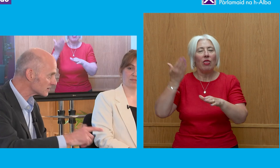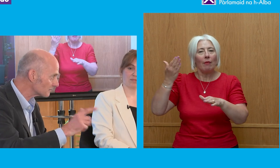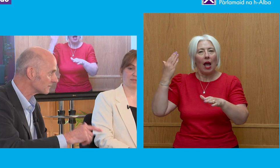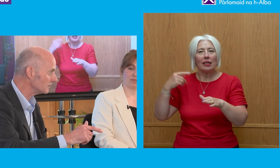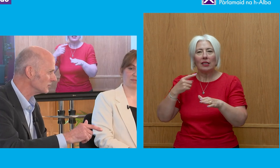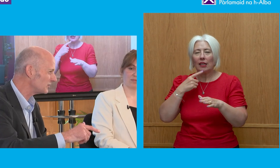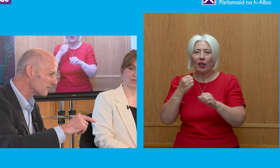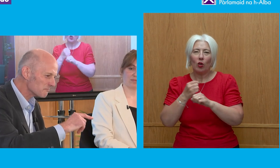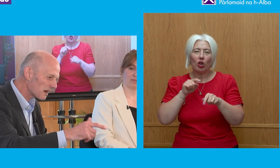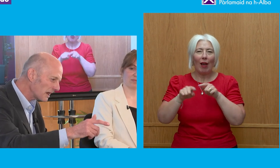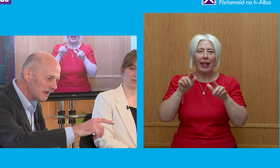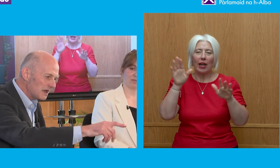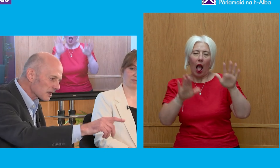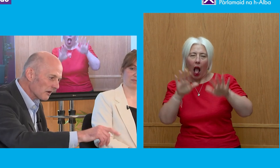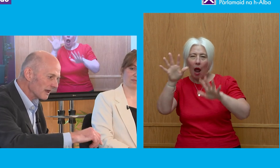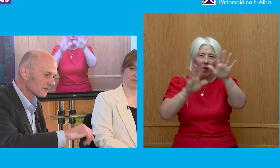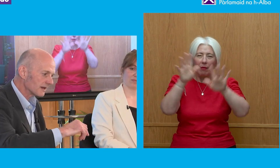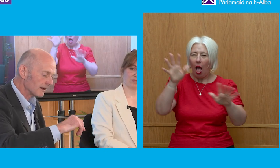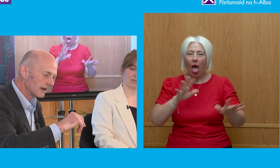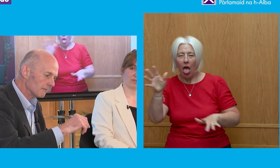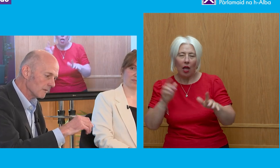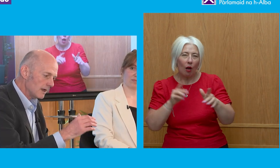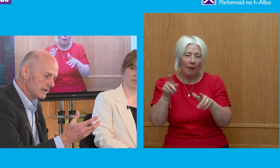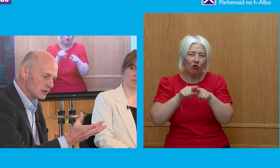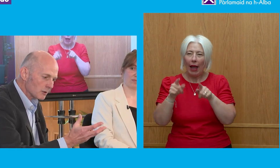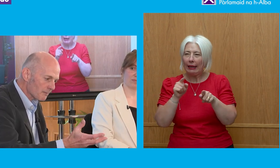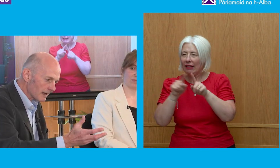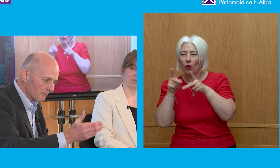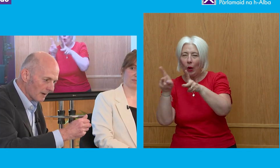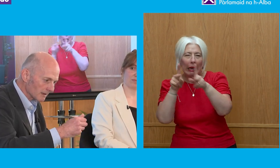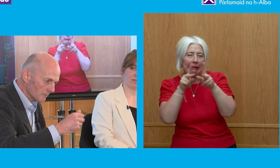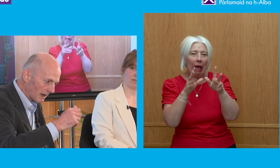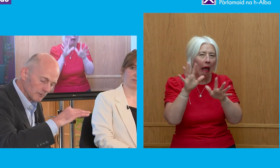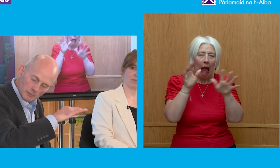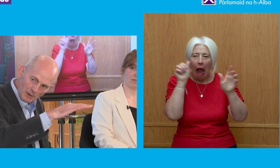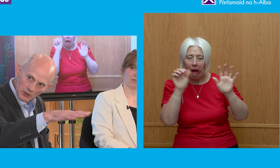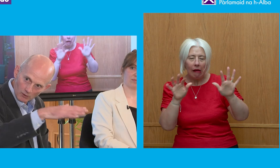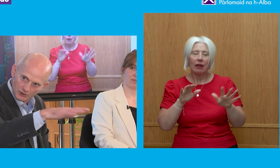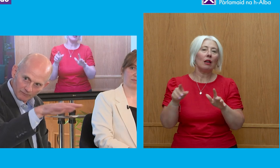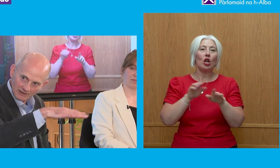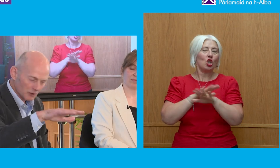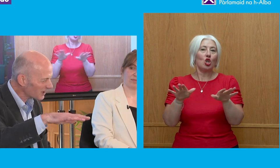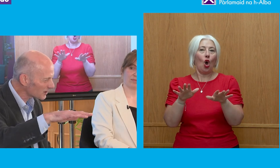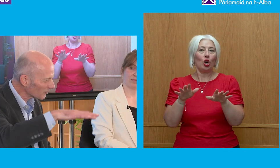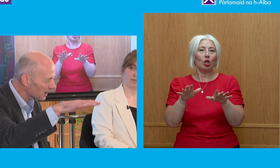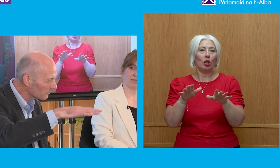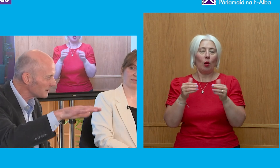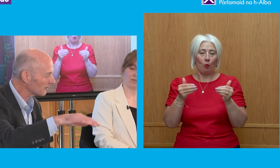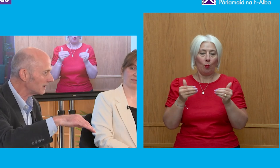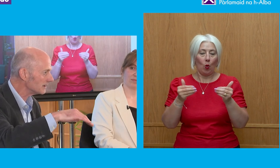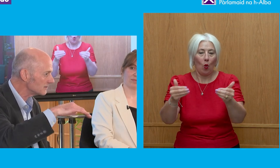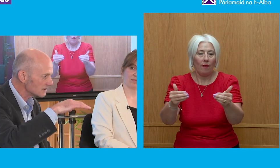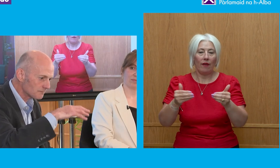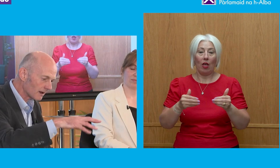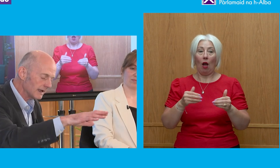it's a sort of a subterfuge. You do it by going after, you do it by not shifting the thresholds, you hope